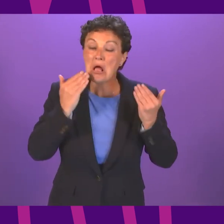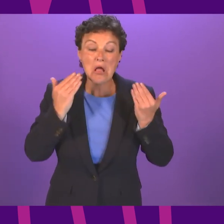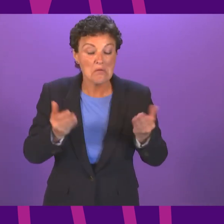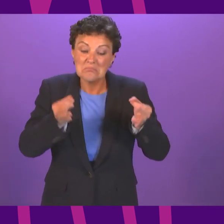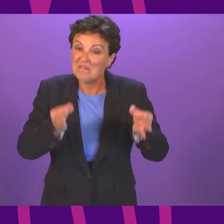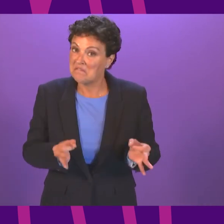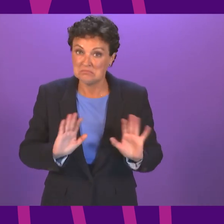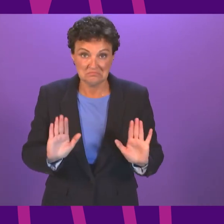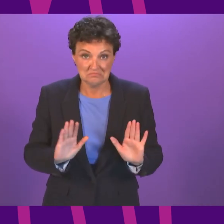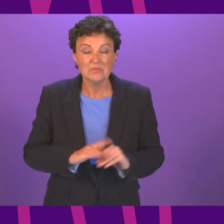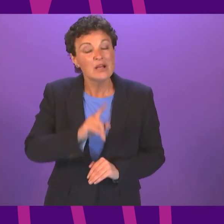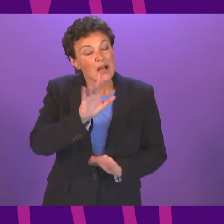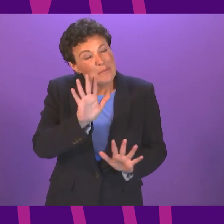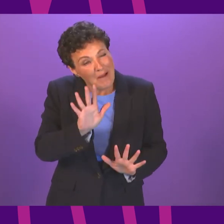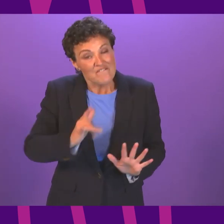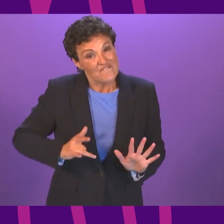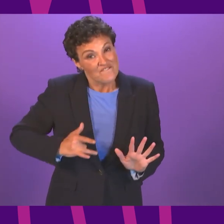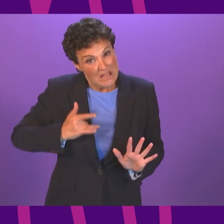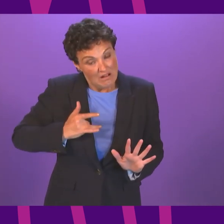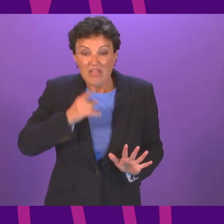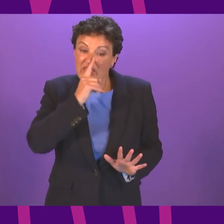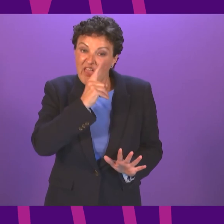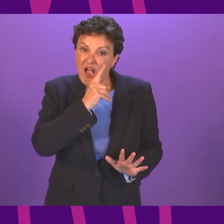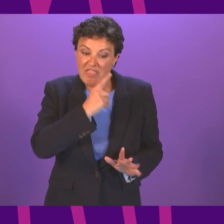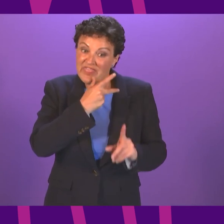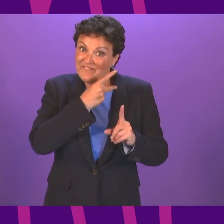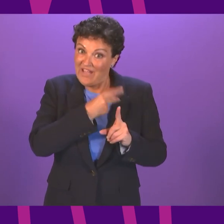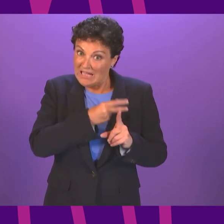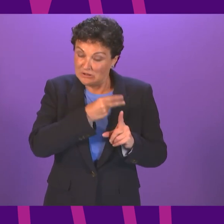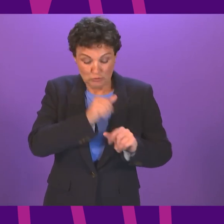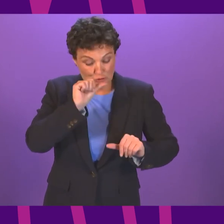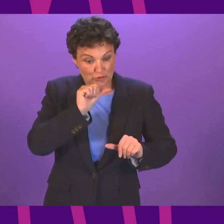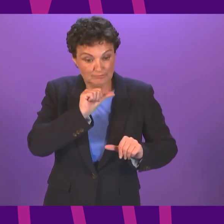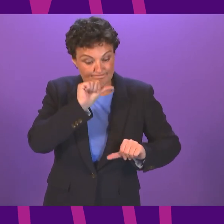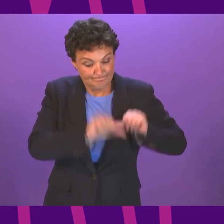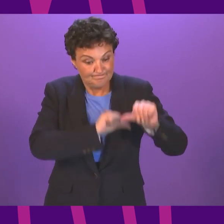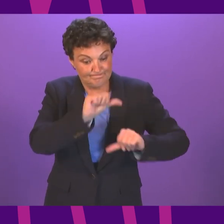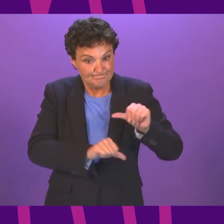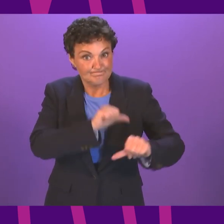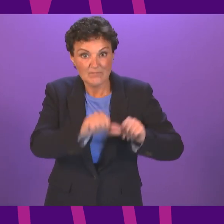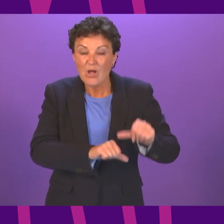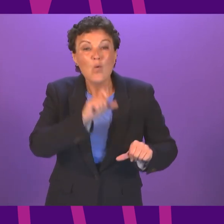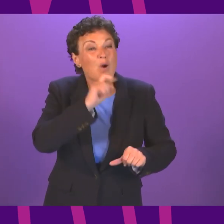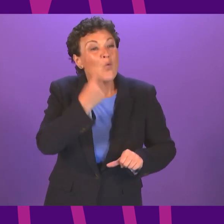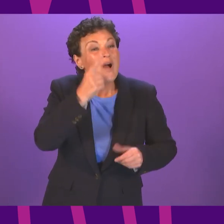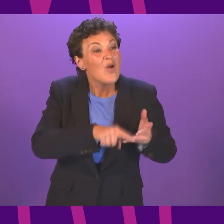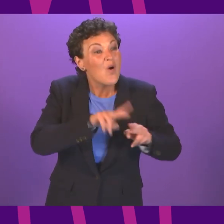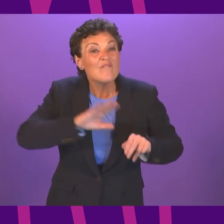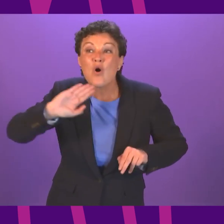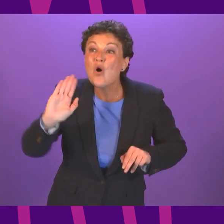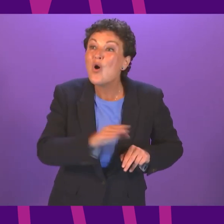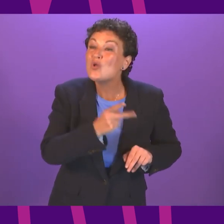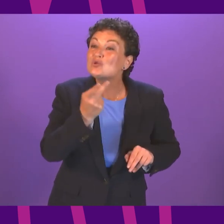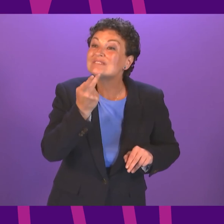it is likely, of course, that the vaccination programme will not be a one-off, that it will continue. So,